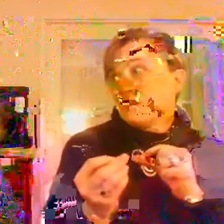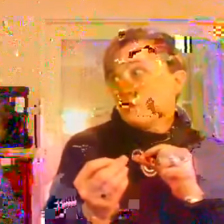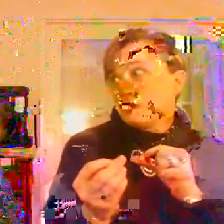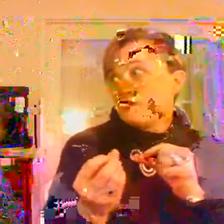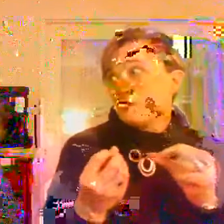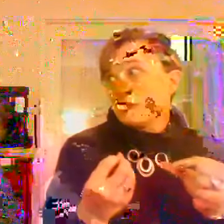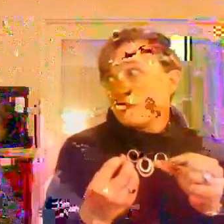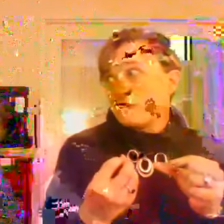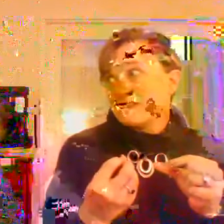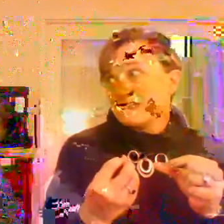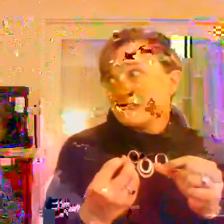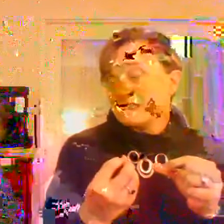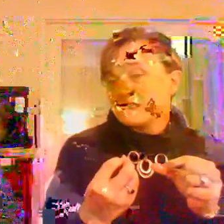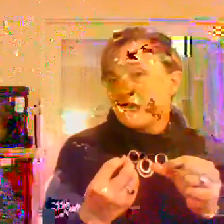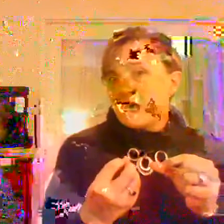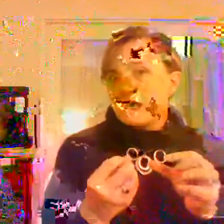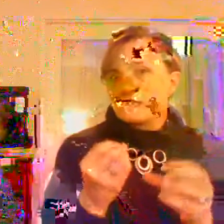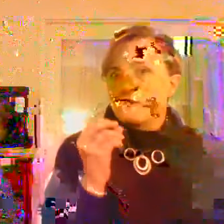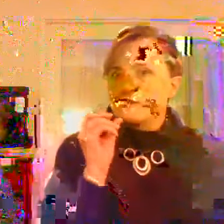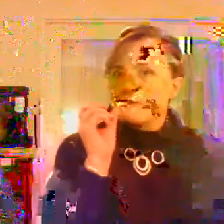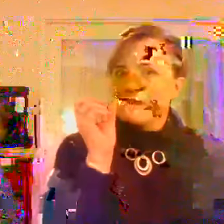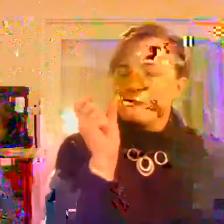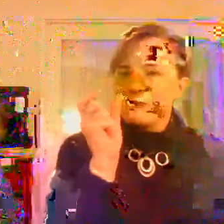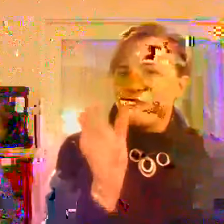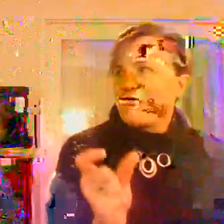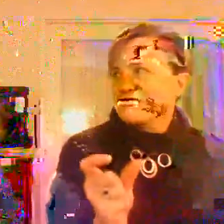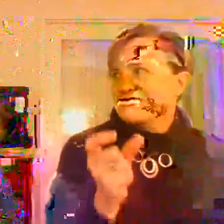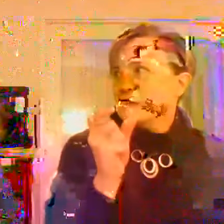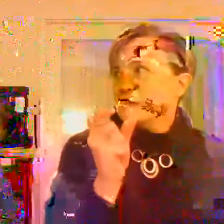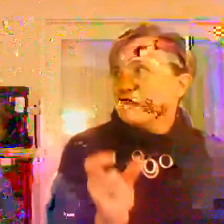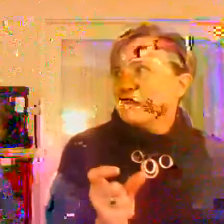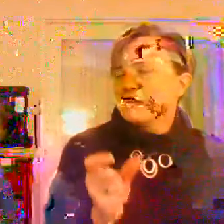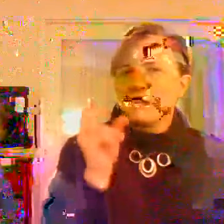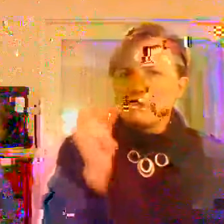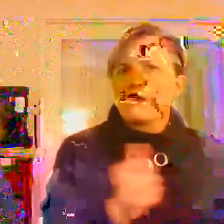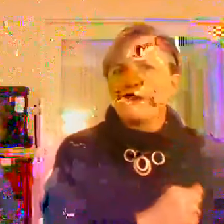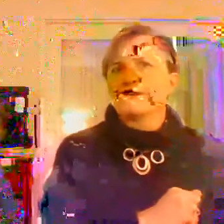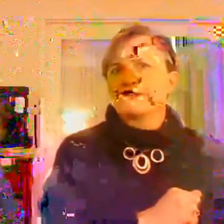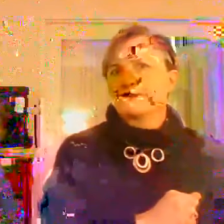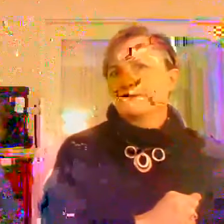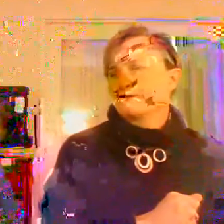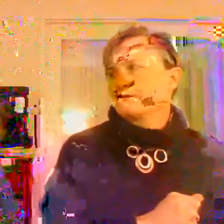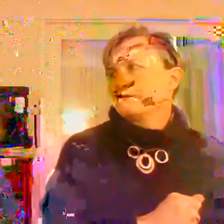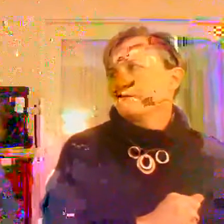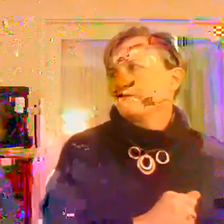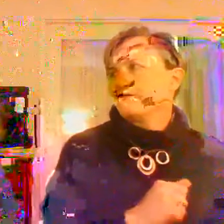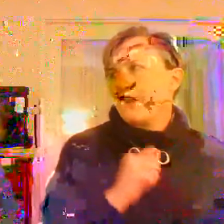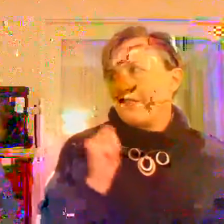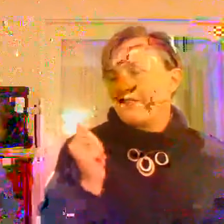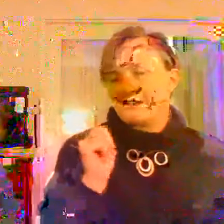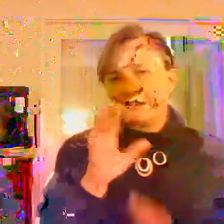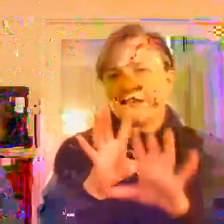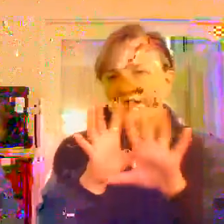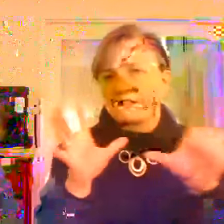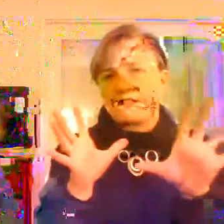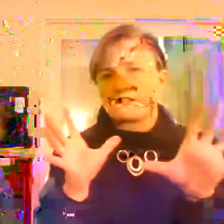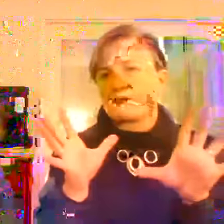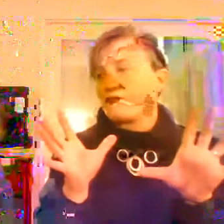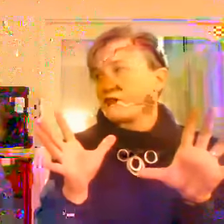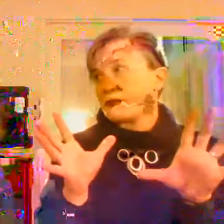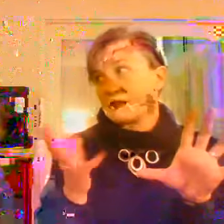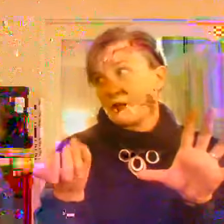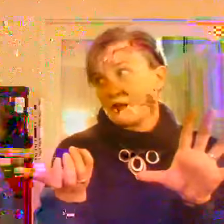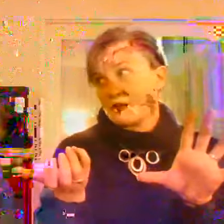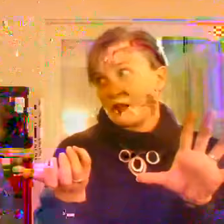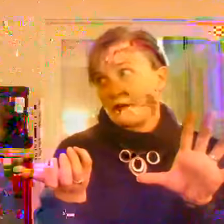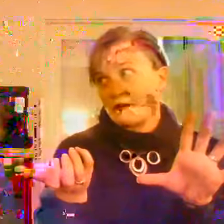really work for me and my business as opposed to being put on the hot seat immediately? What are you going to do? Mm-hmm. And so that's, that's the